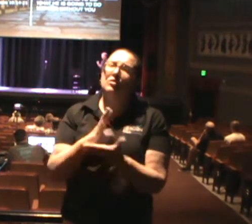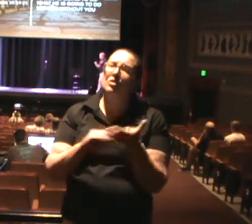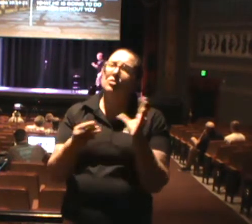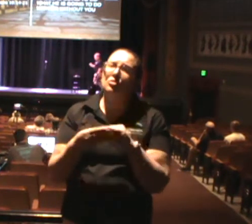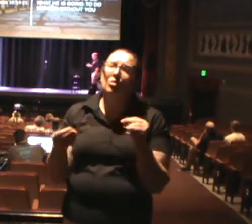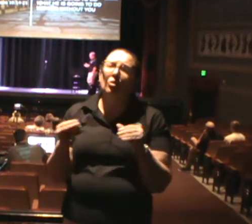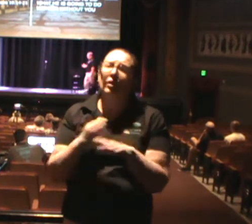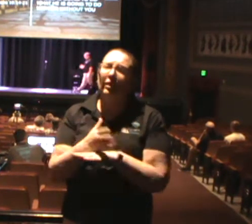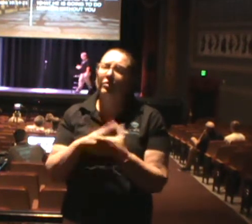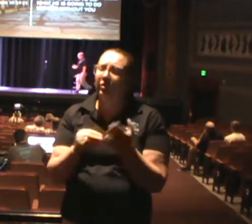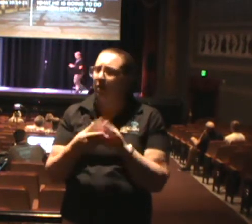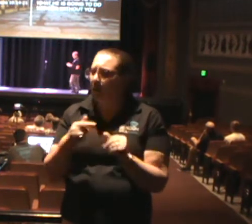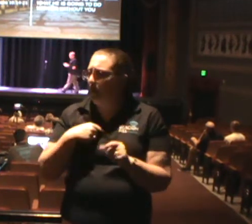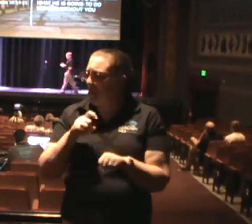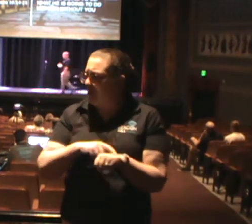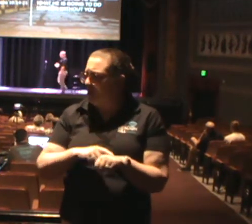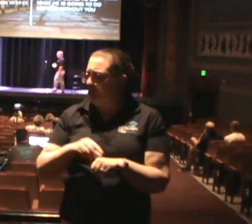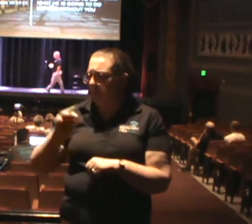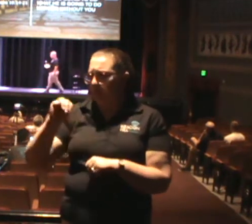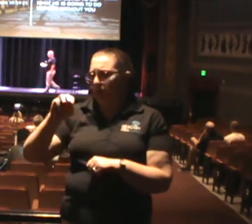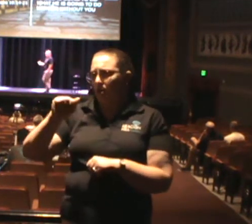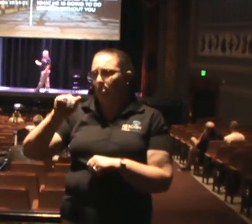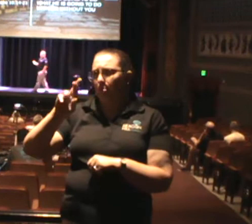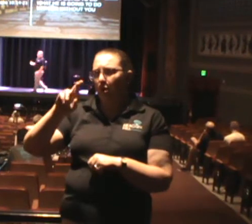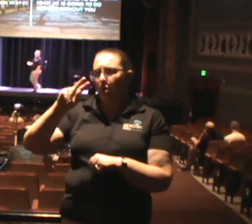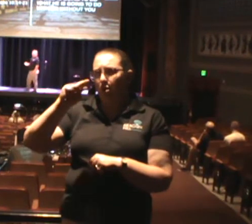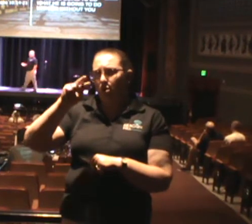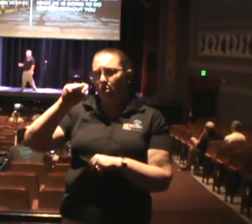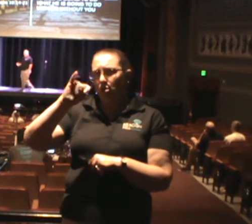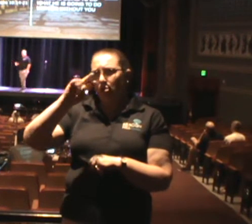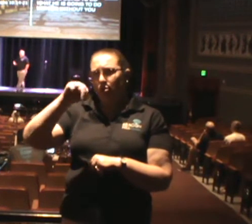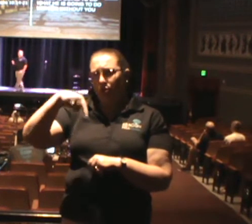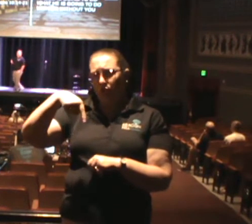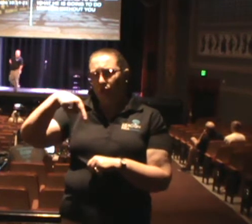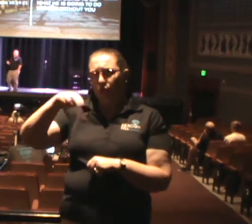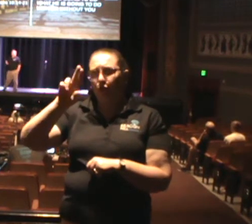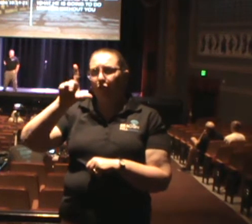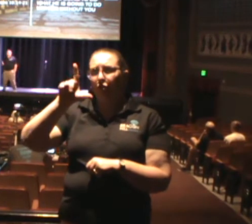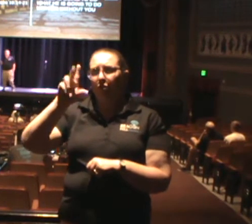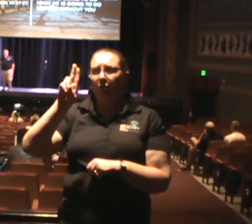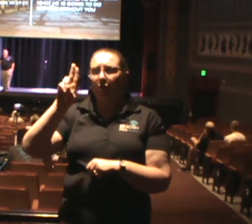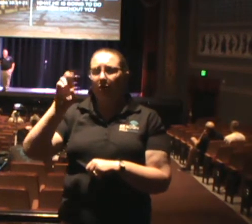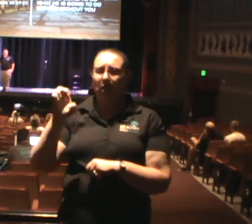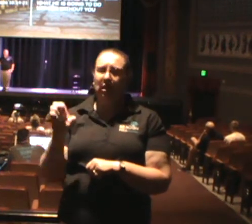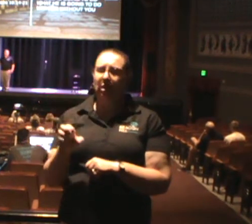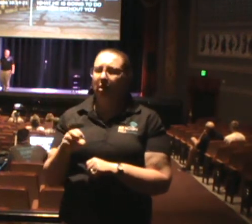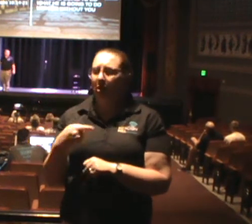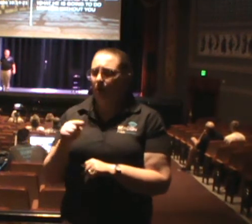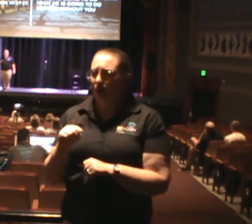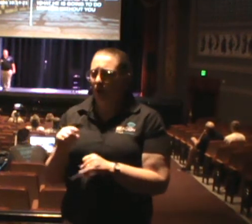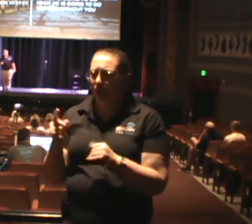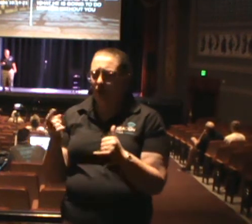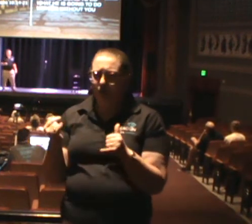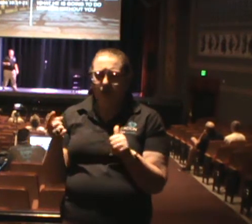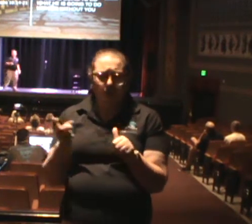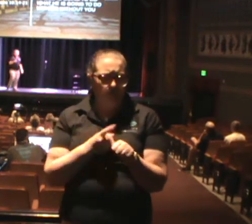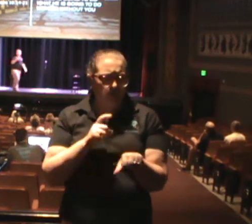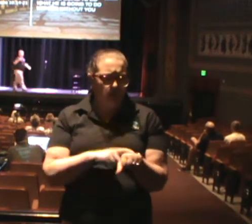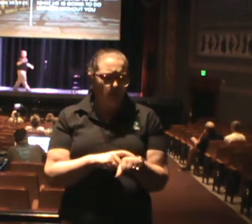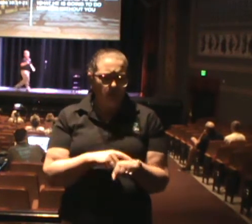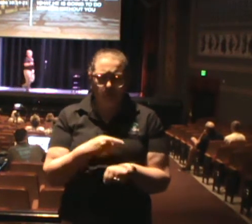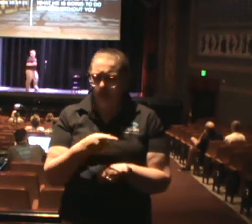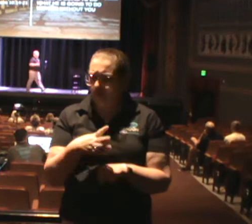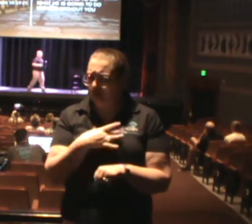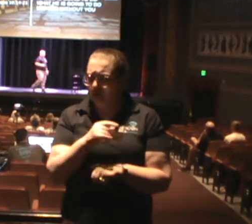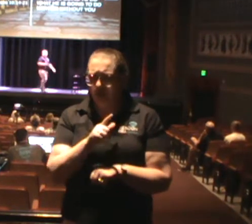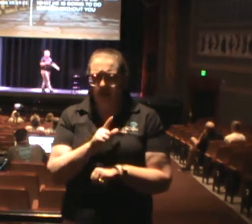And you know, the first time that I got to Martinique, we had probably 20 people there. And one of the last times that I was in Martinique preaching, do you know that